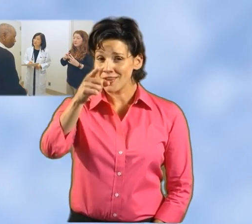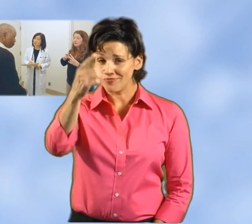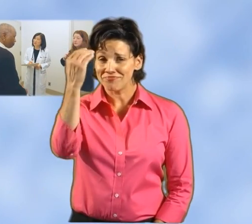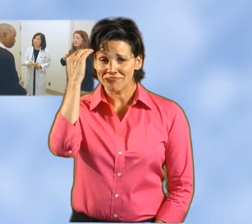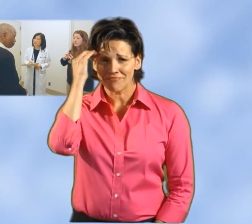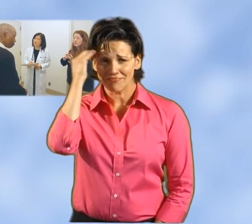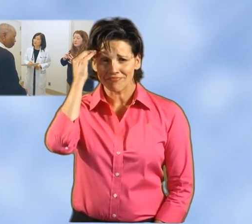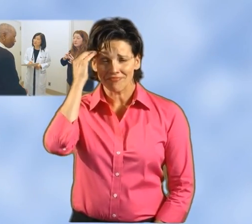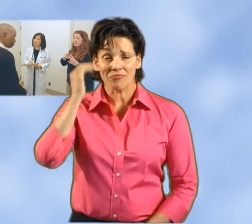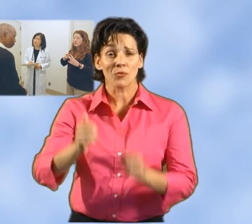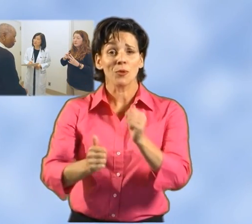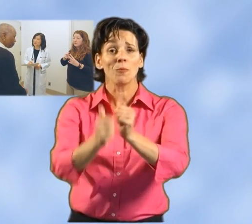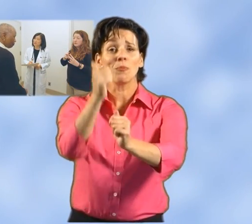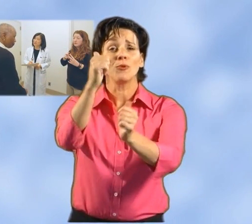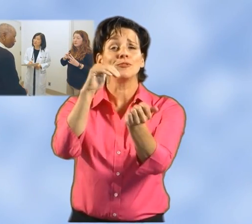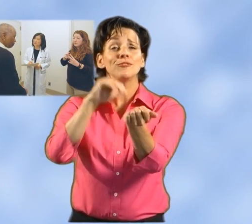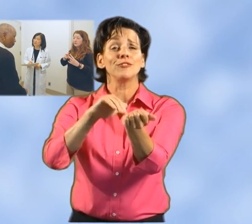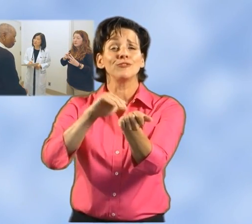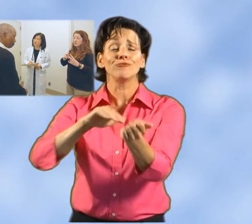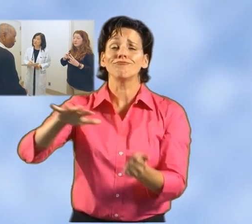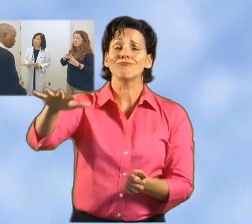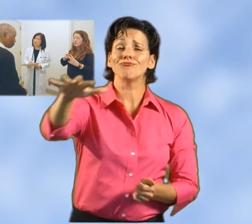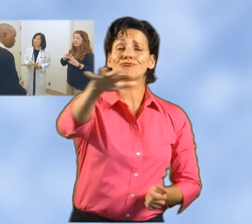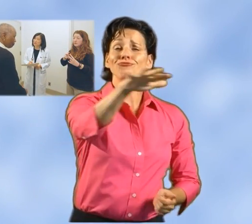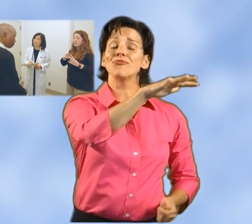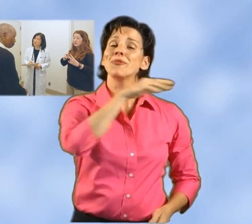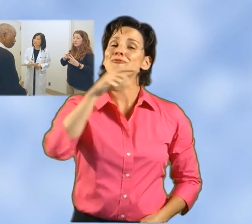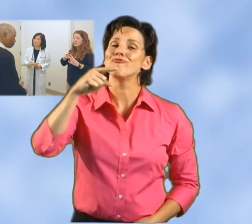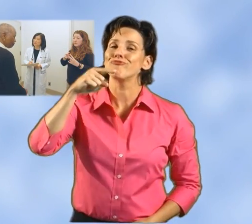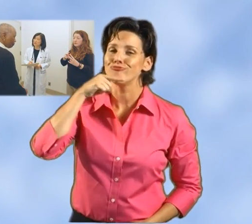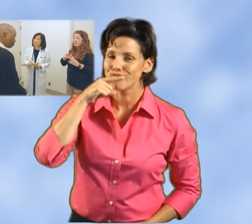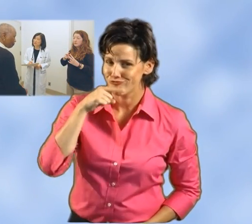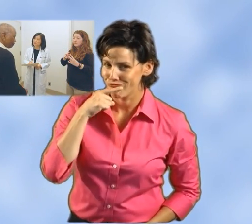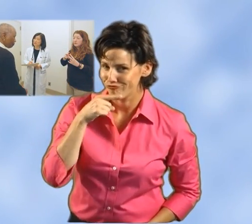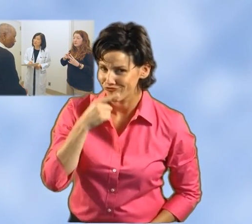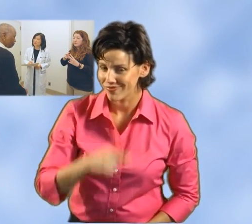You know, most health care providers are hearing people.